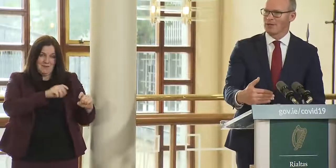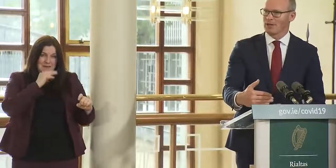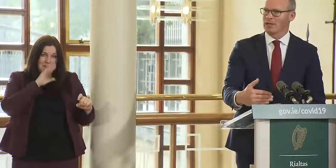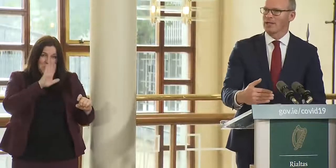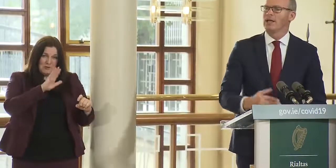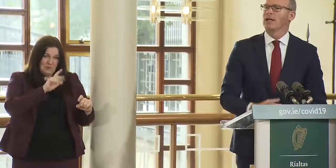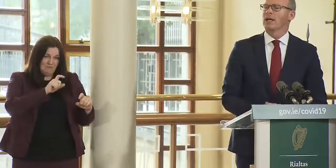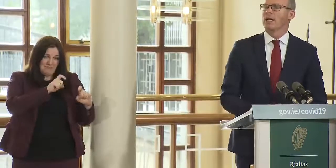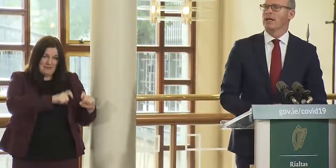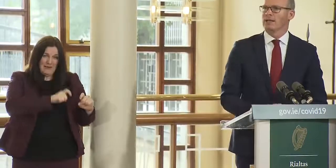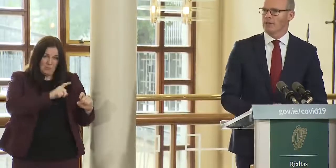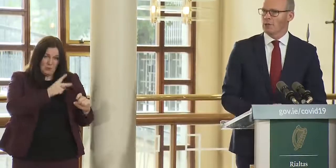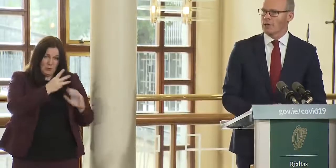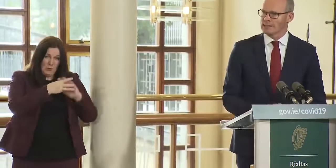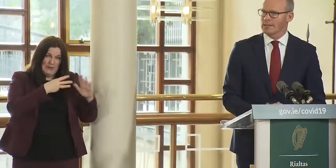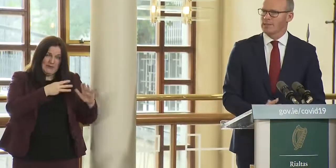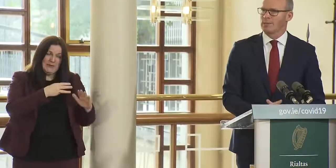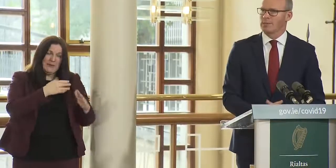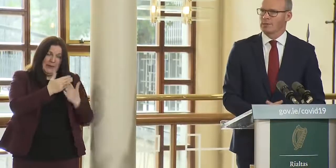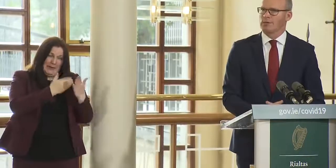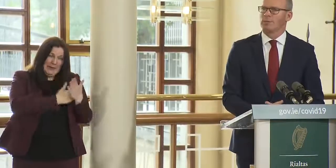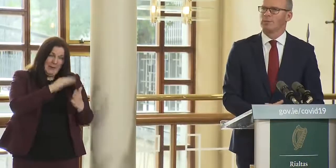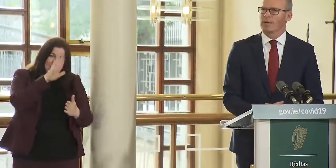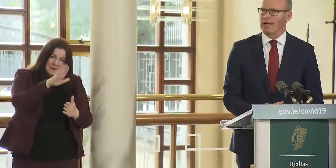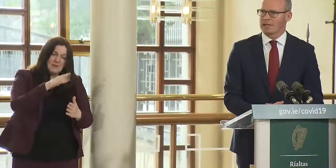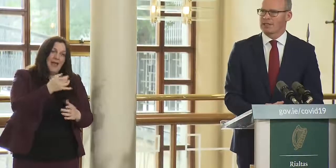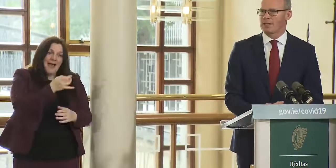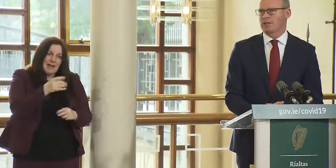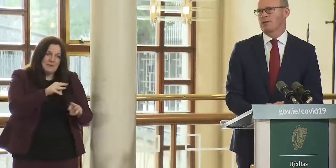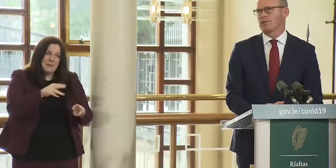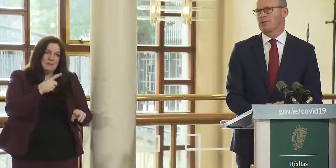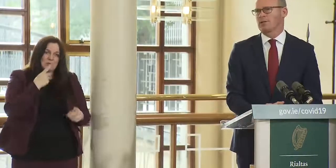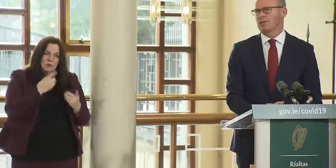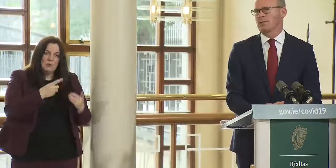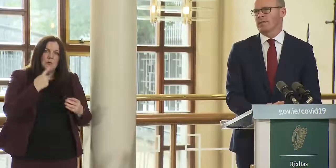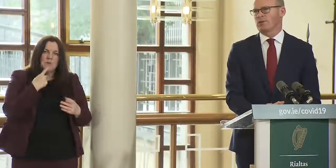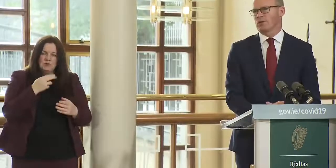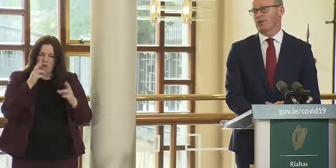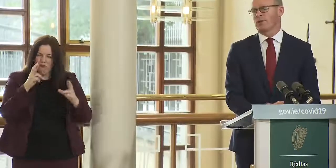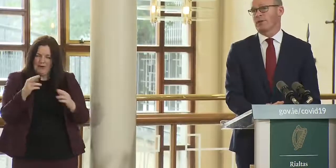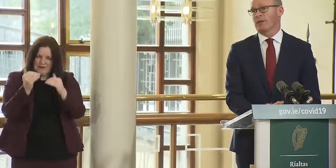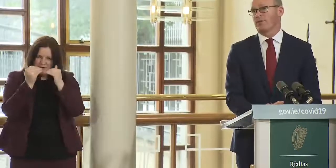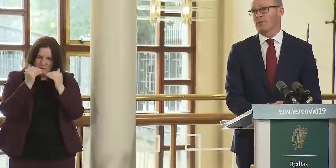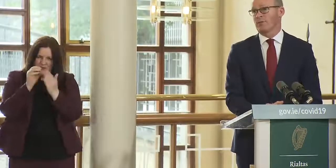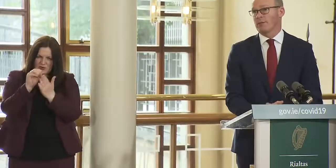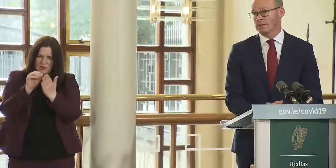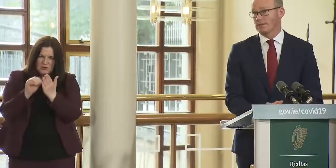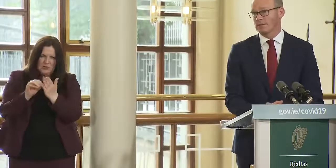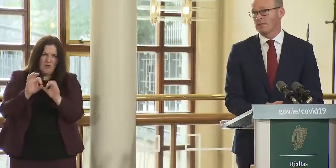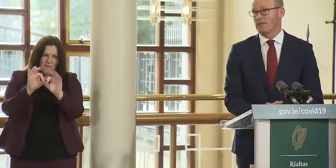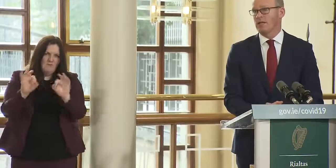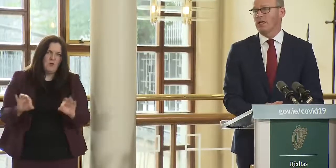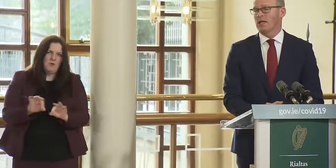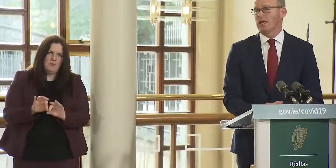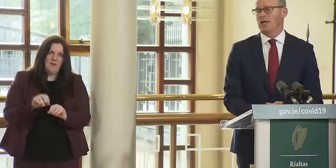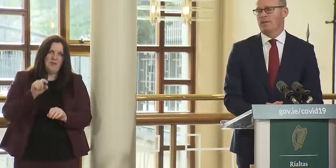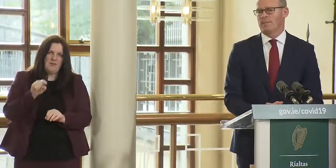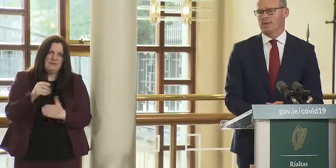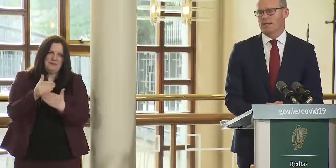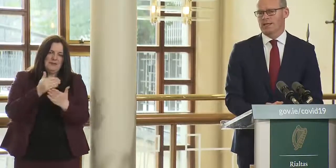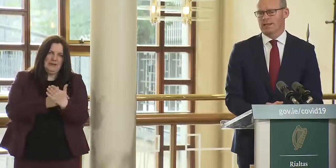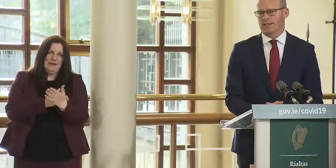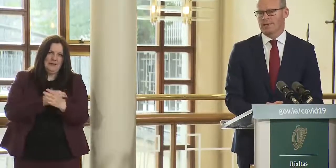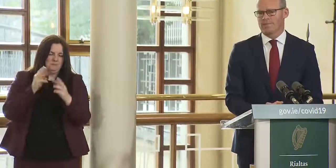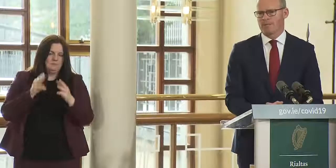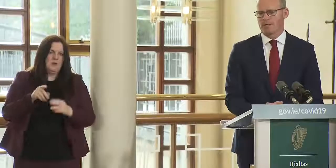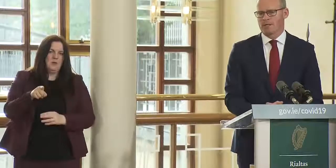if you like uh even though we're asking people to do it but accuracy in terms of the passenger locator form is um